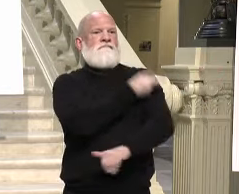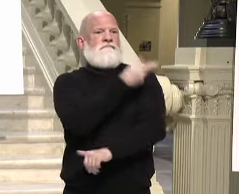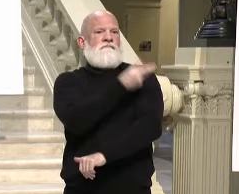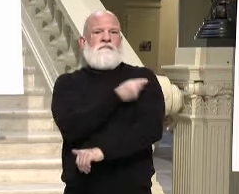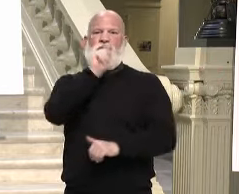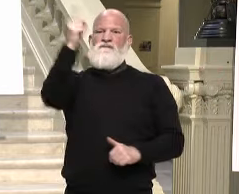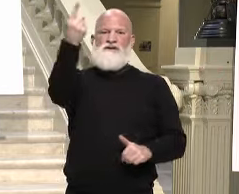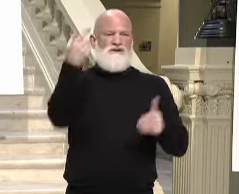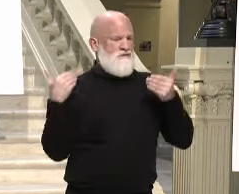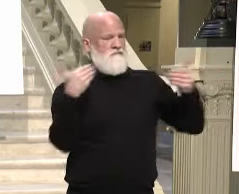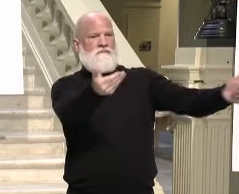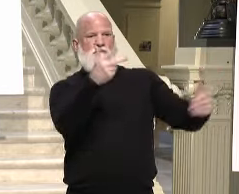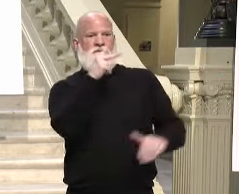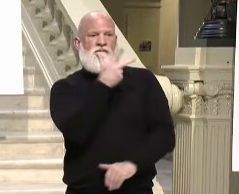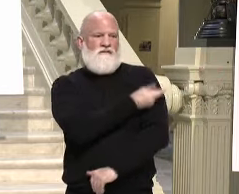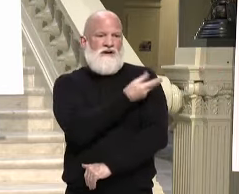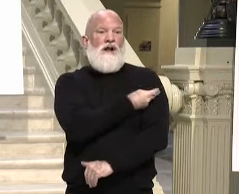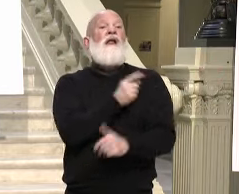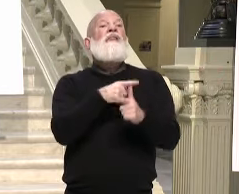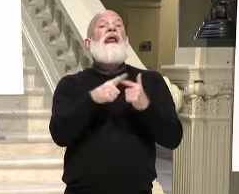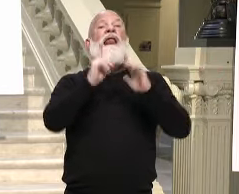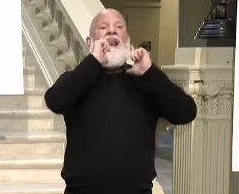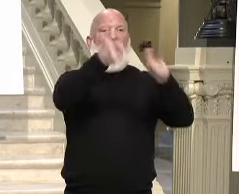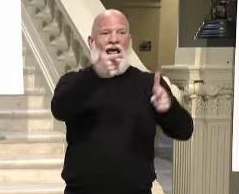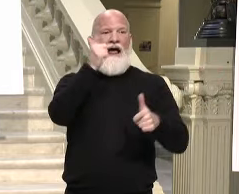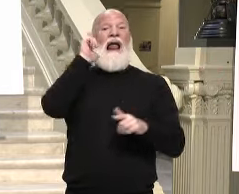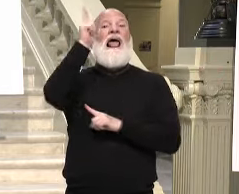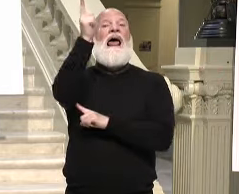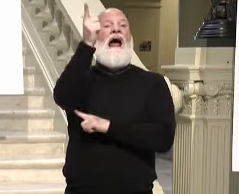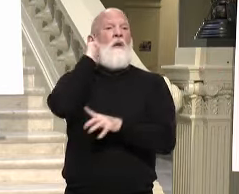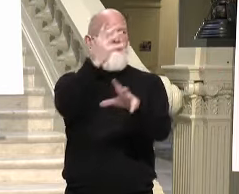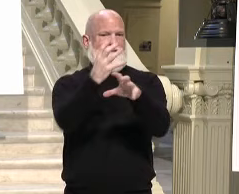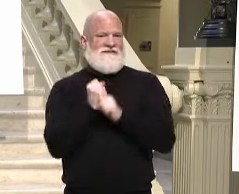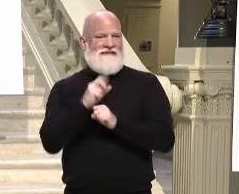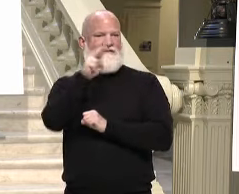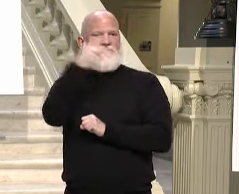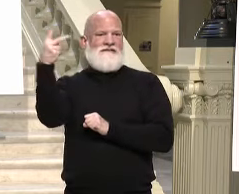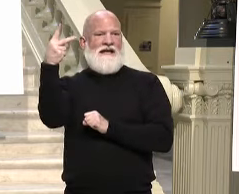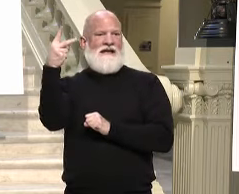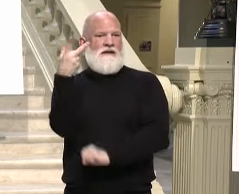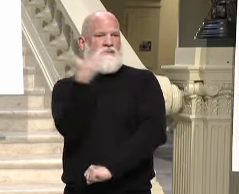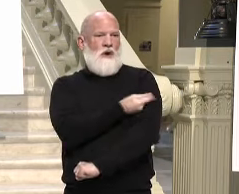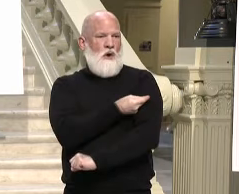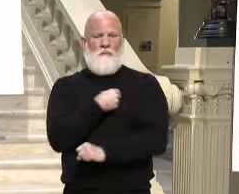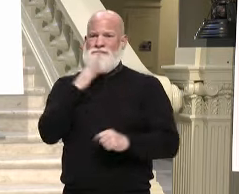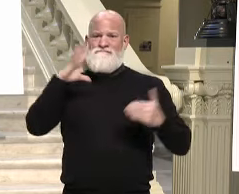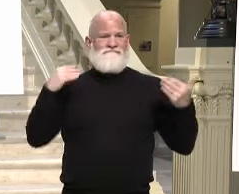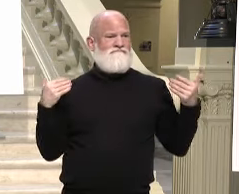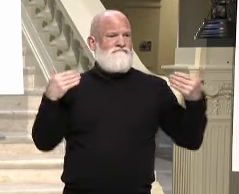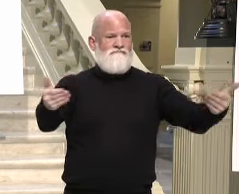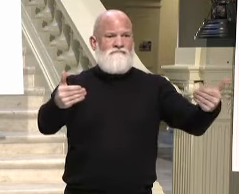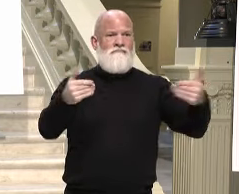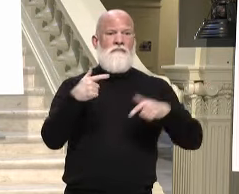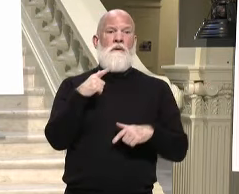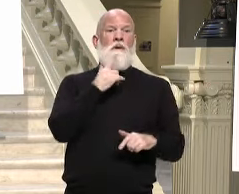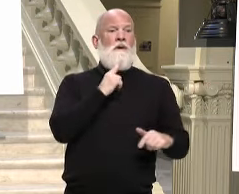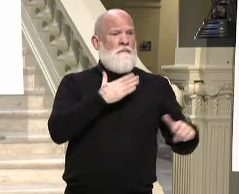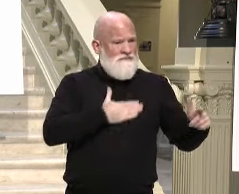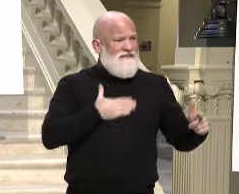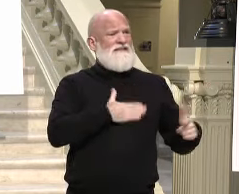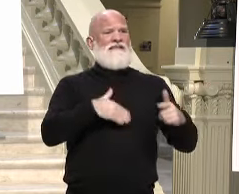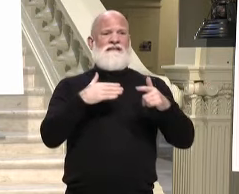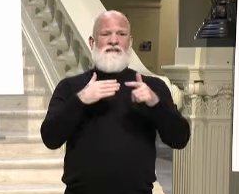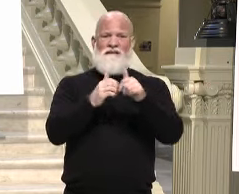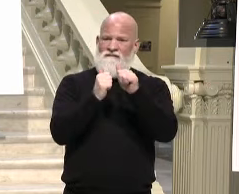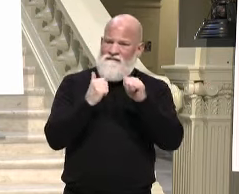need to get shots in arms. We've urged them to do that. We've urged them to report data quicker that I think will increase our numbers.